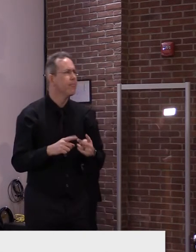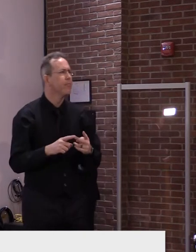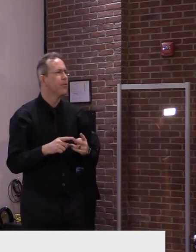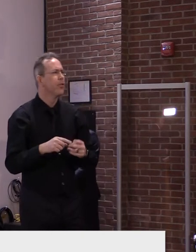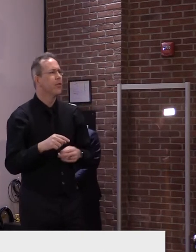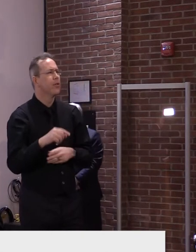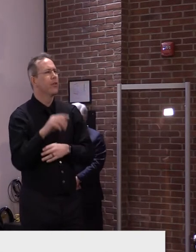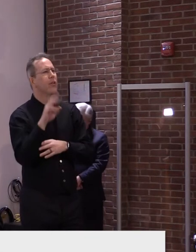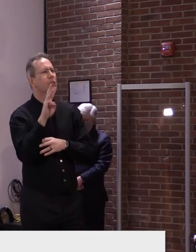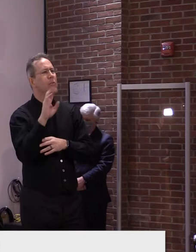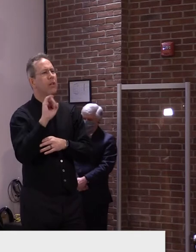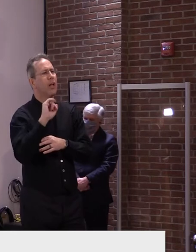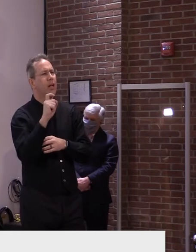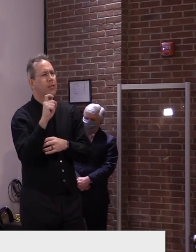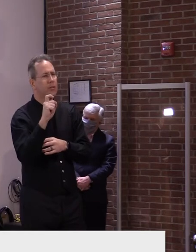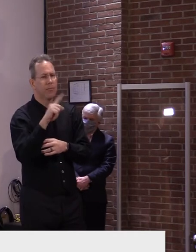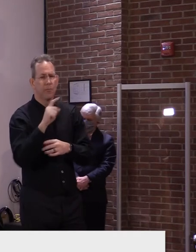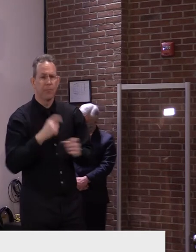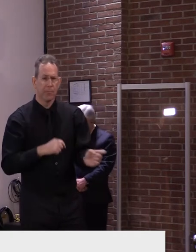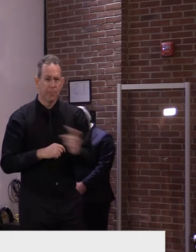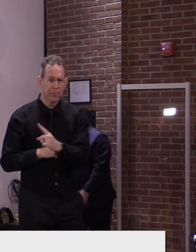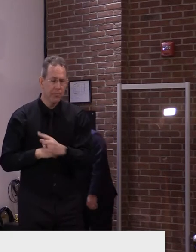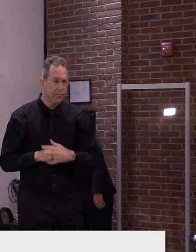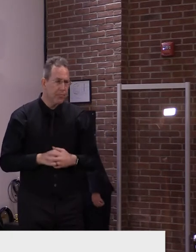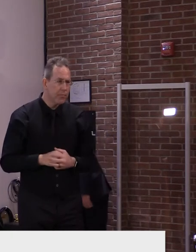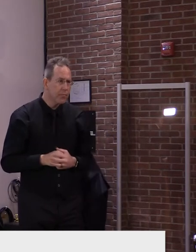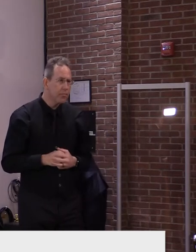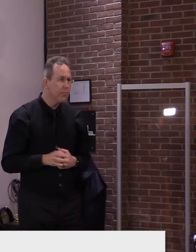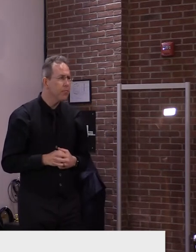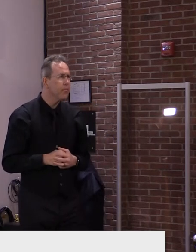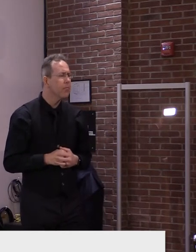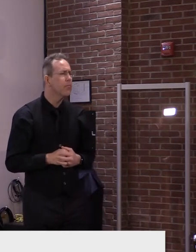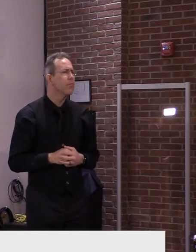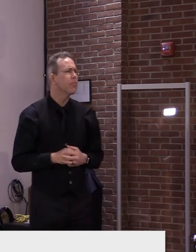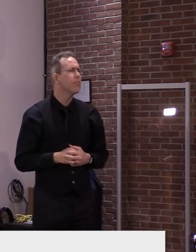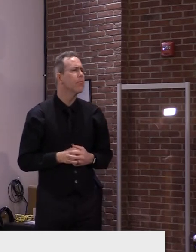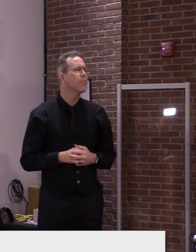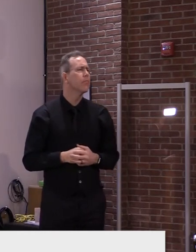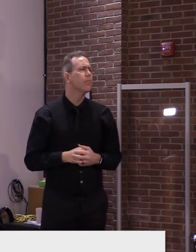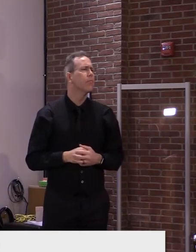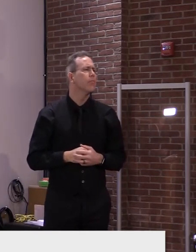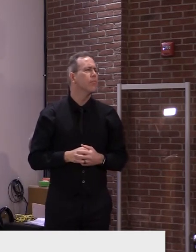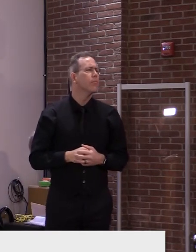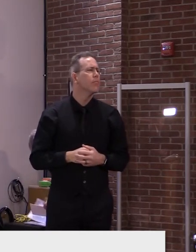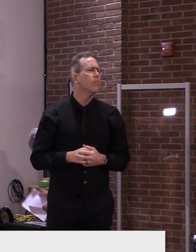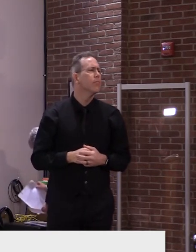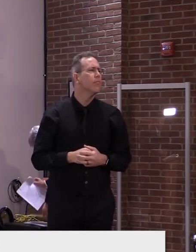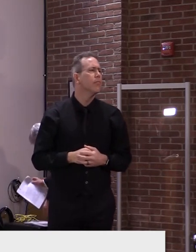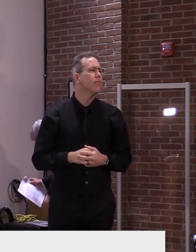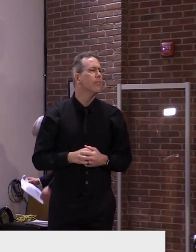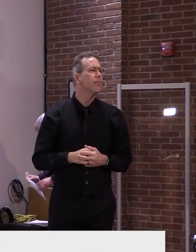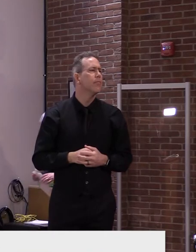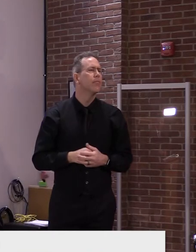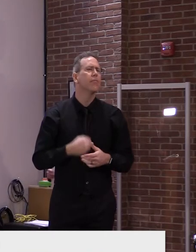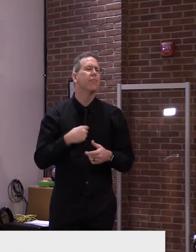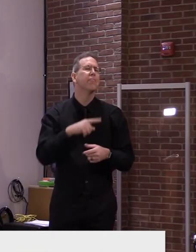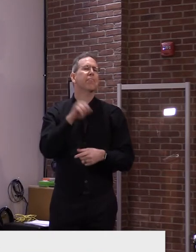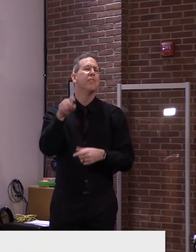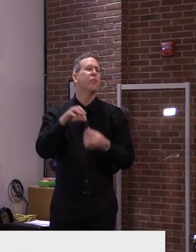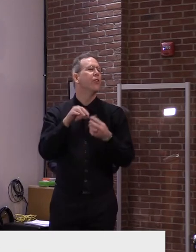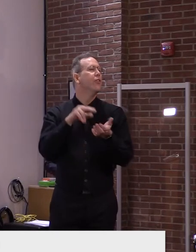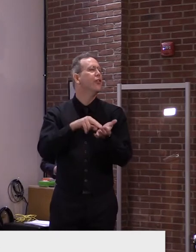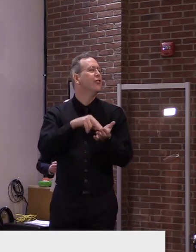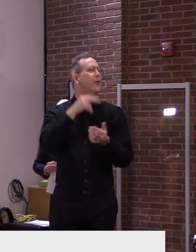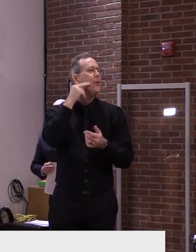Hi, got another question about the long-term care facility guidance changes. Just wanted to absolutely clarify for a viewer who wrote in and